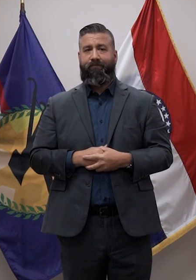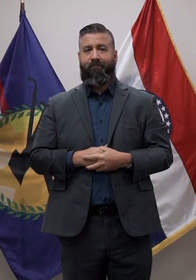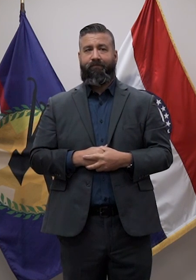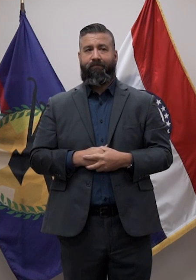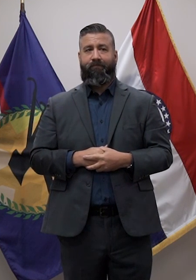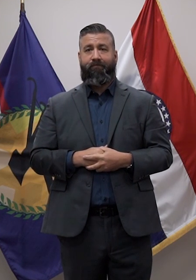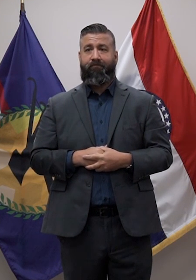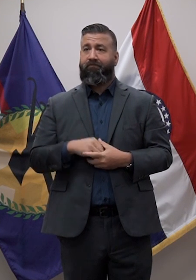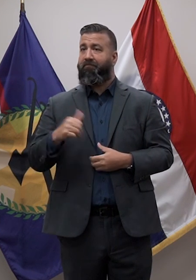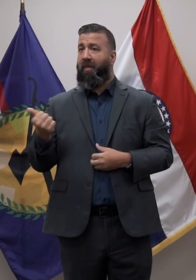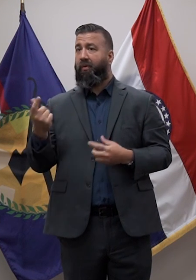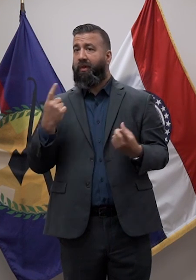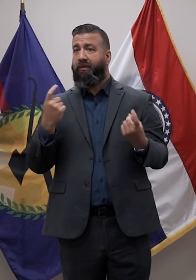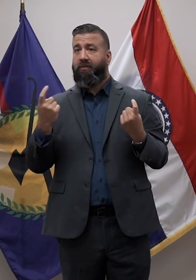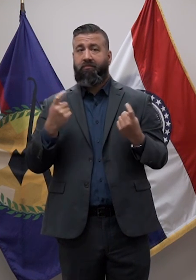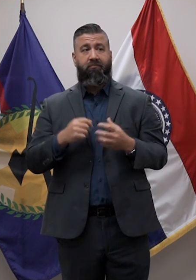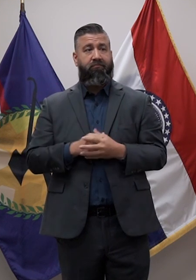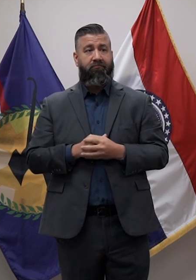Anyone else?